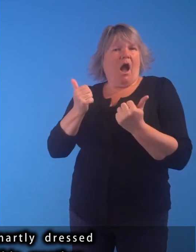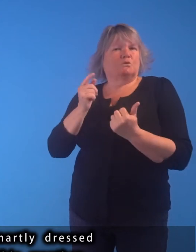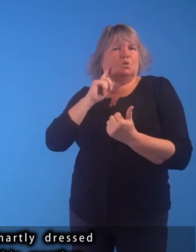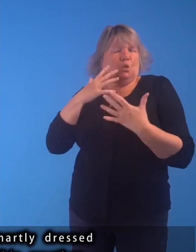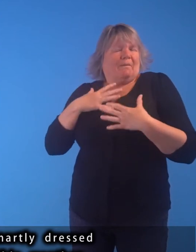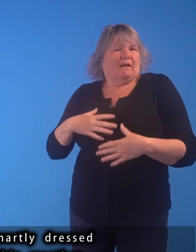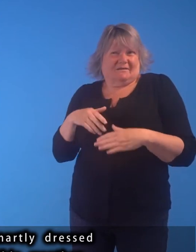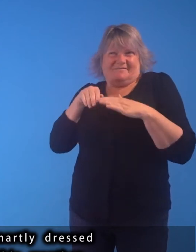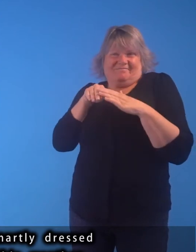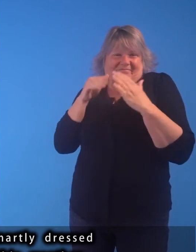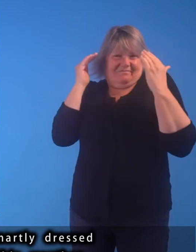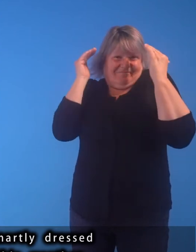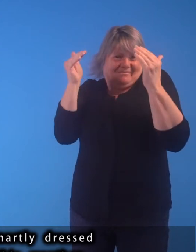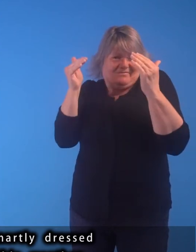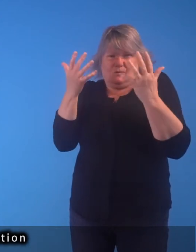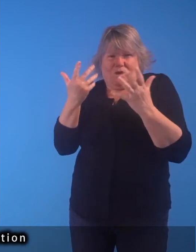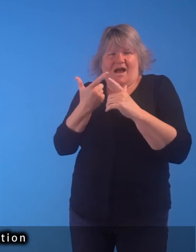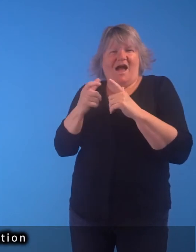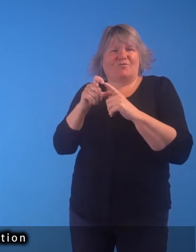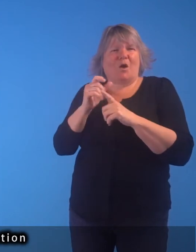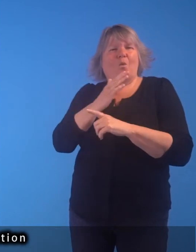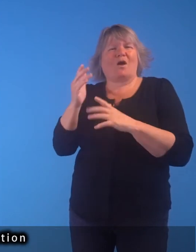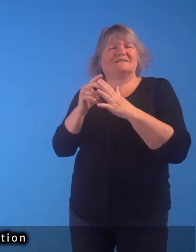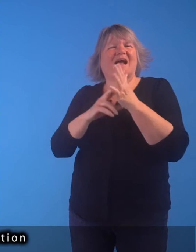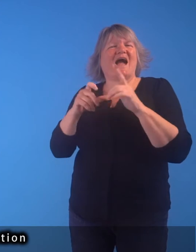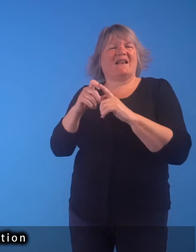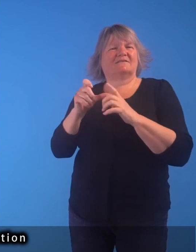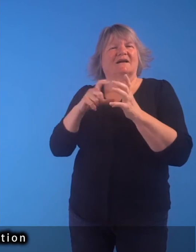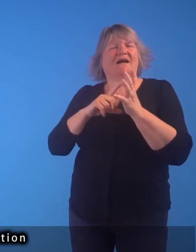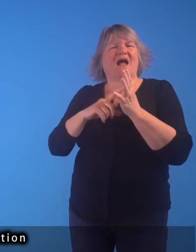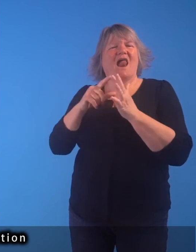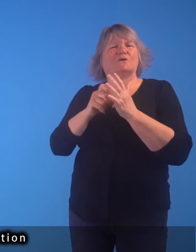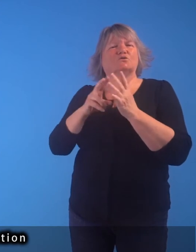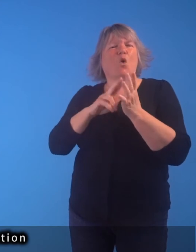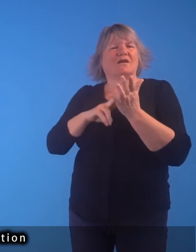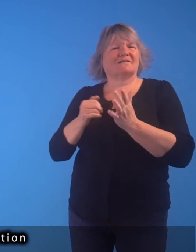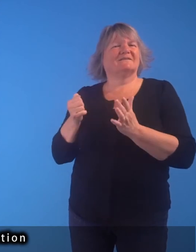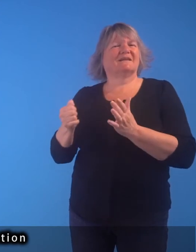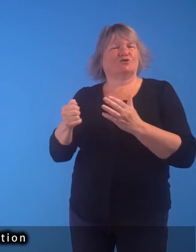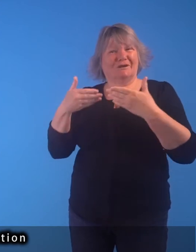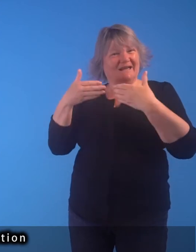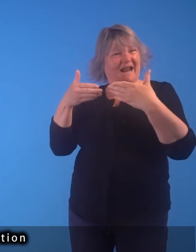horrible weather, in the gates of the Caledonian Station in Edinburgh's West End.